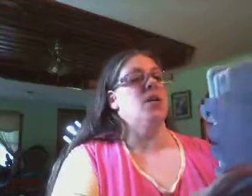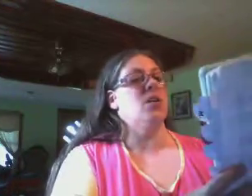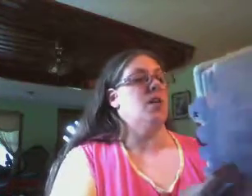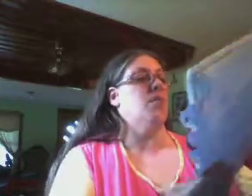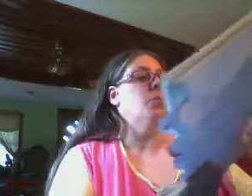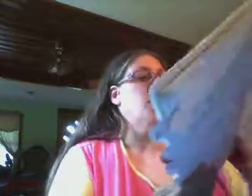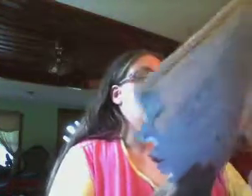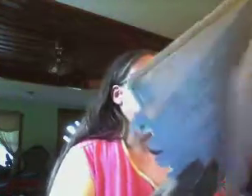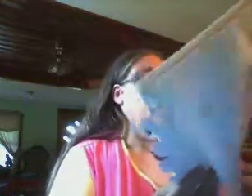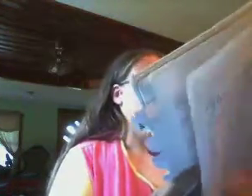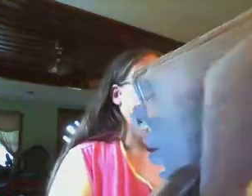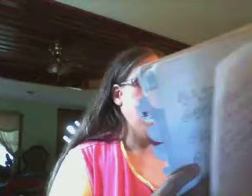Opinion of the Week.